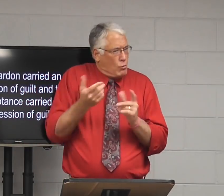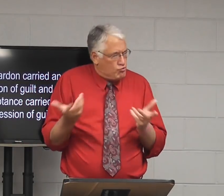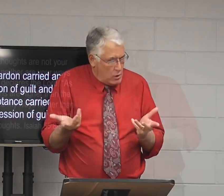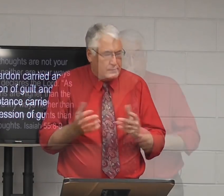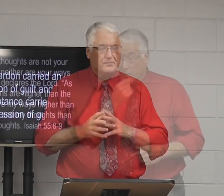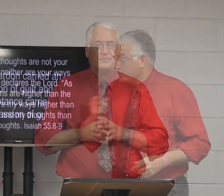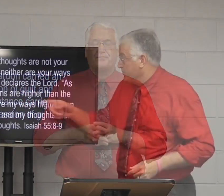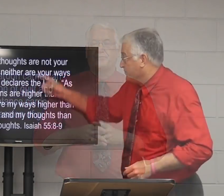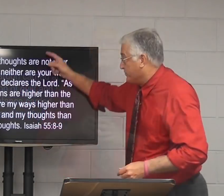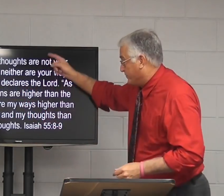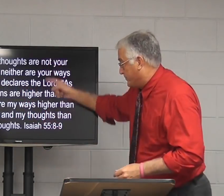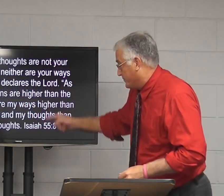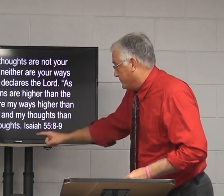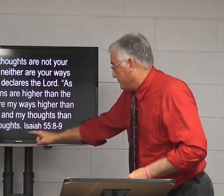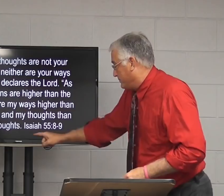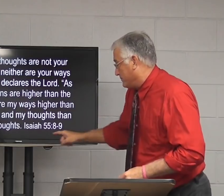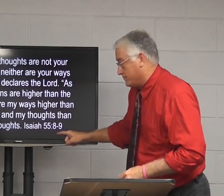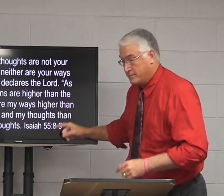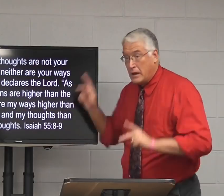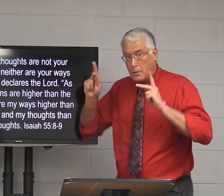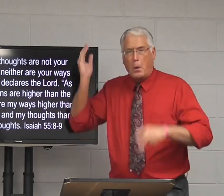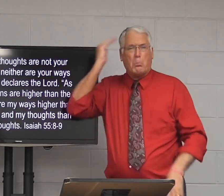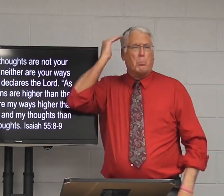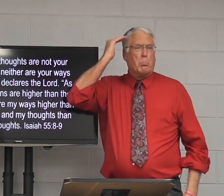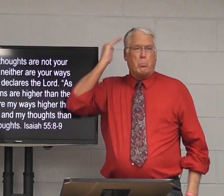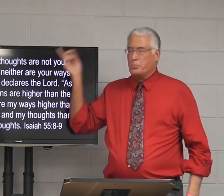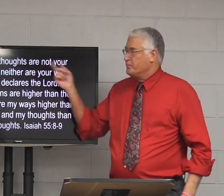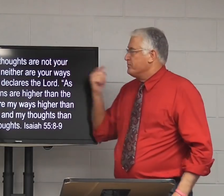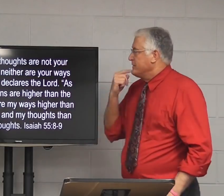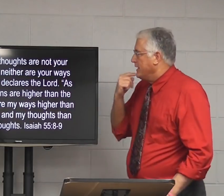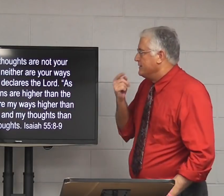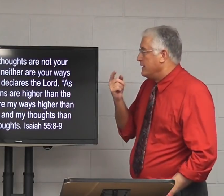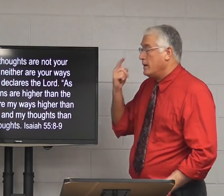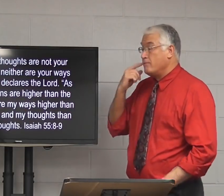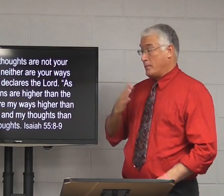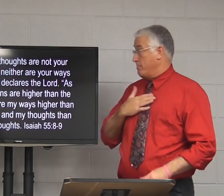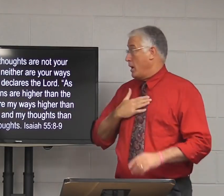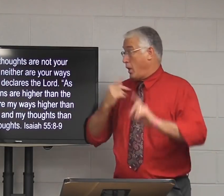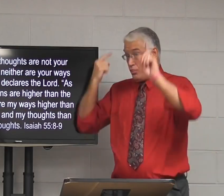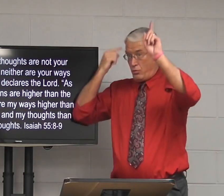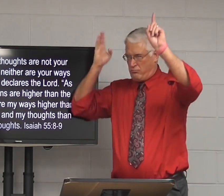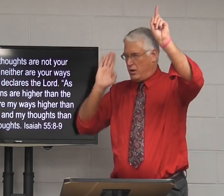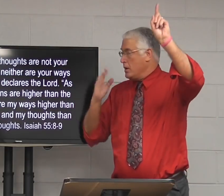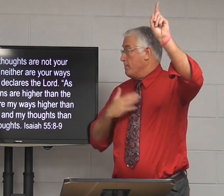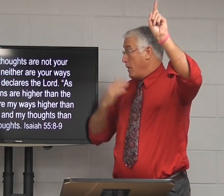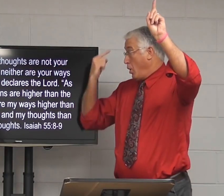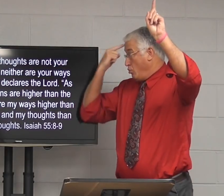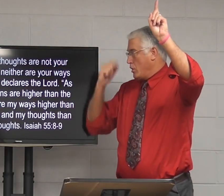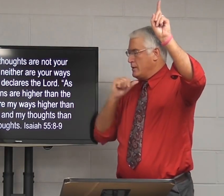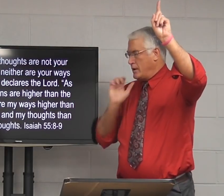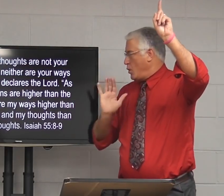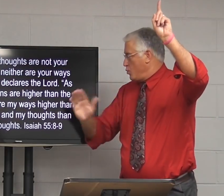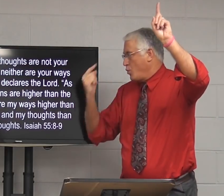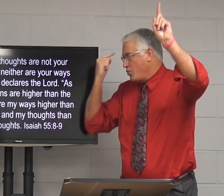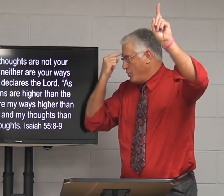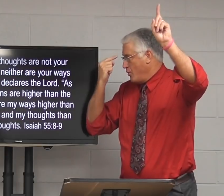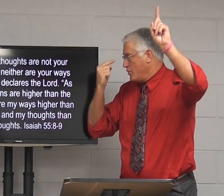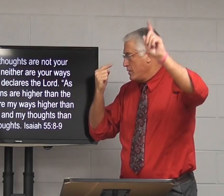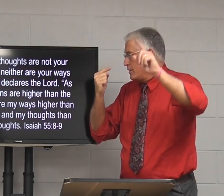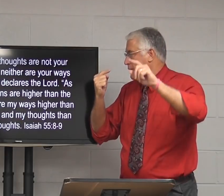And here's what's interesting here in Isaiah 55. It says, for my thoughts are not your thoughts.